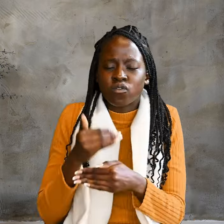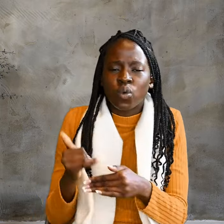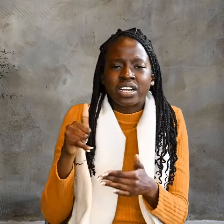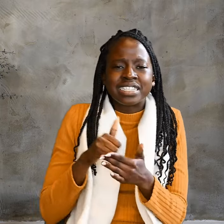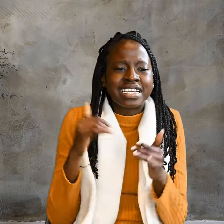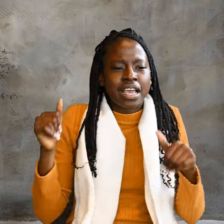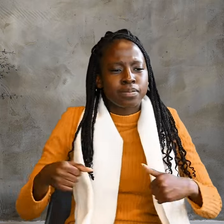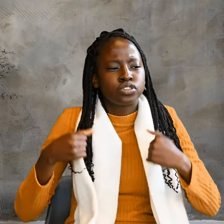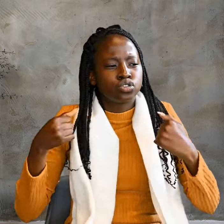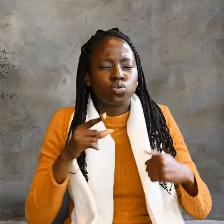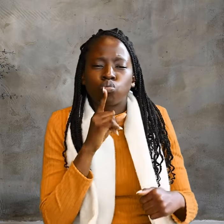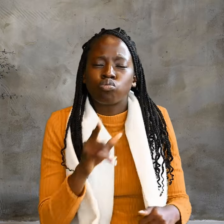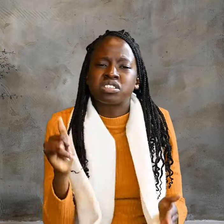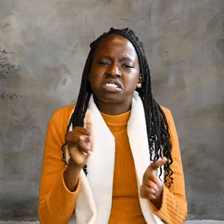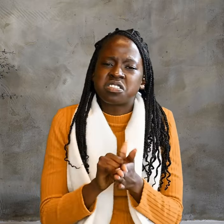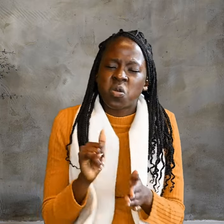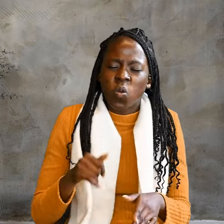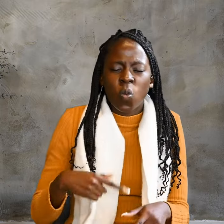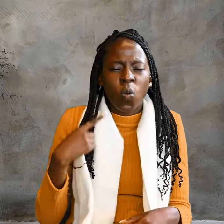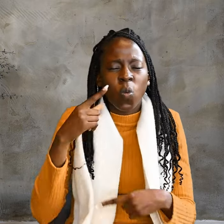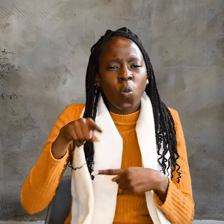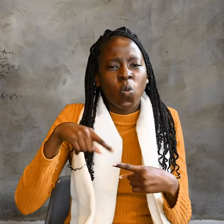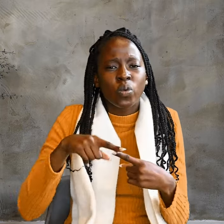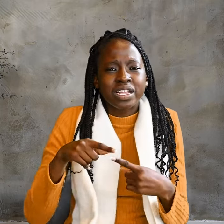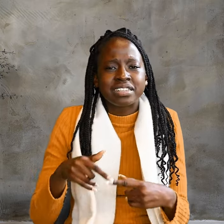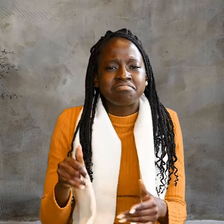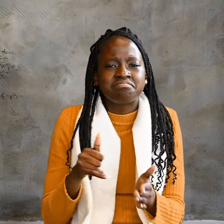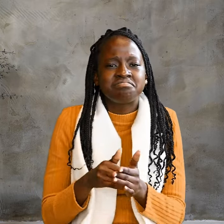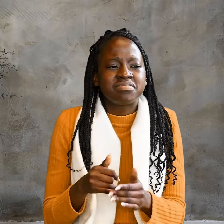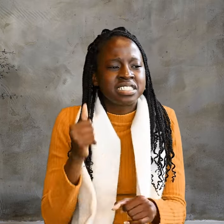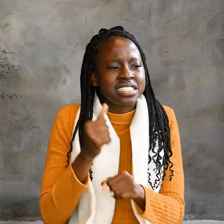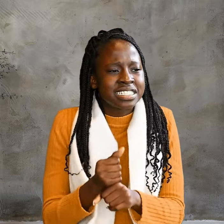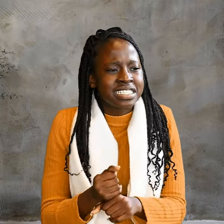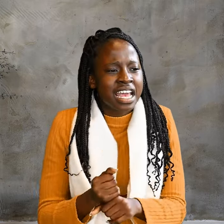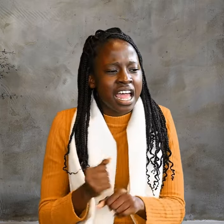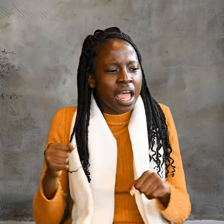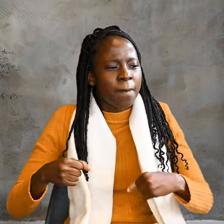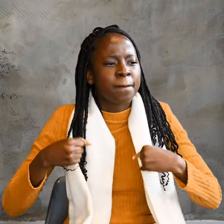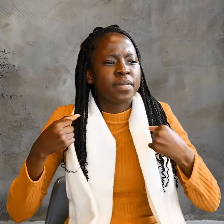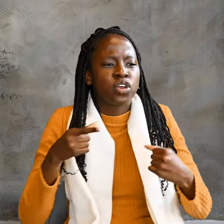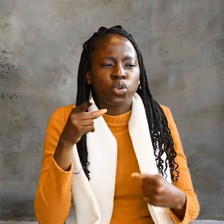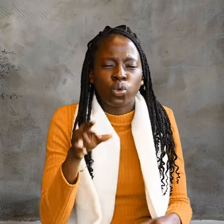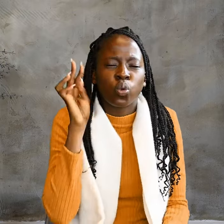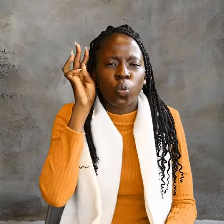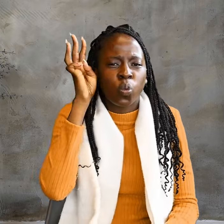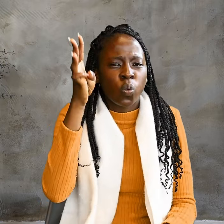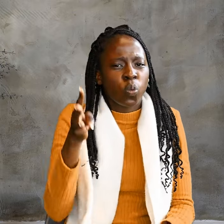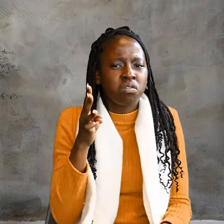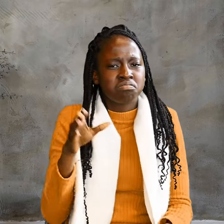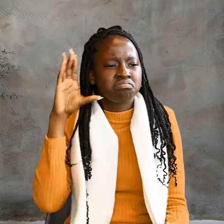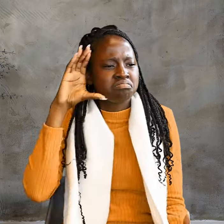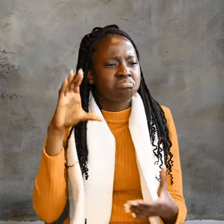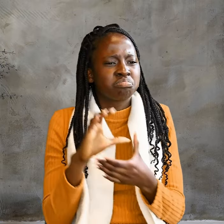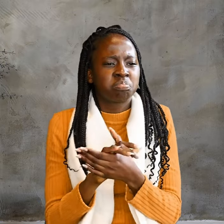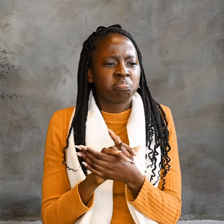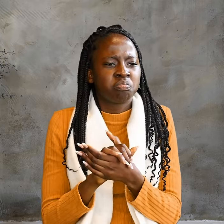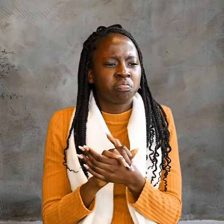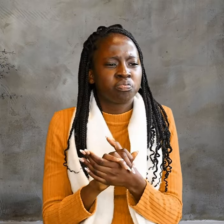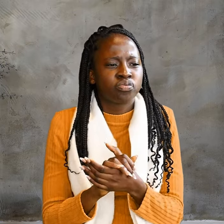does happen, you will believe. I will not say much more to you, for the Prince of this